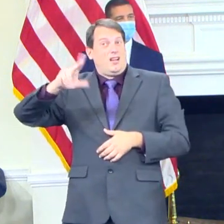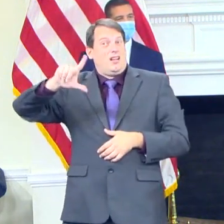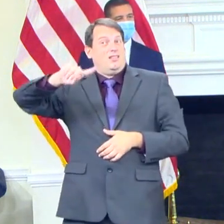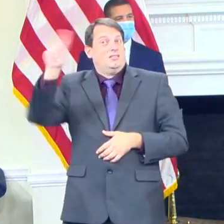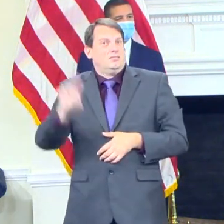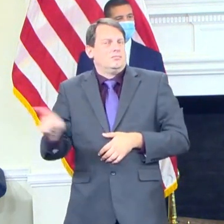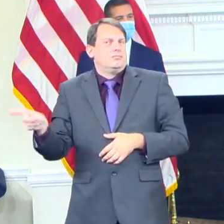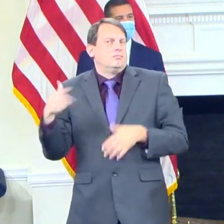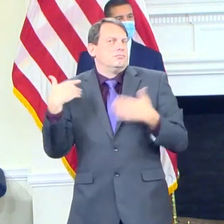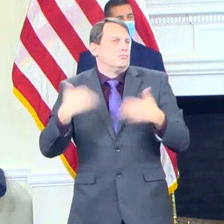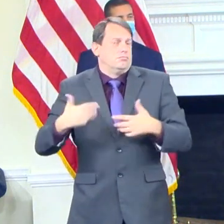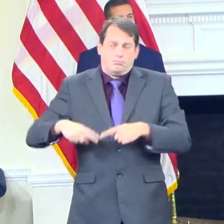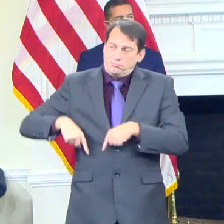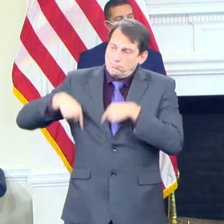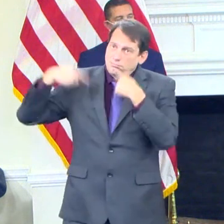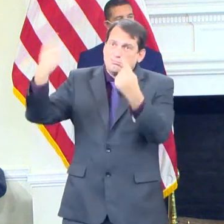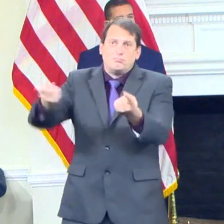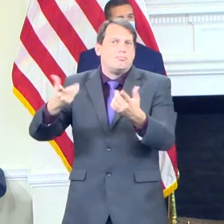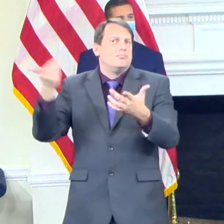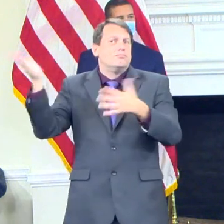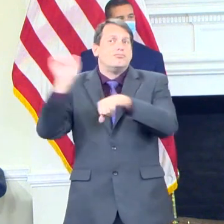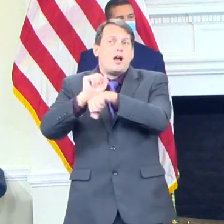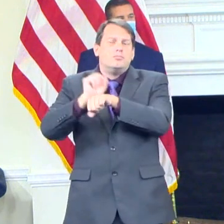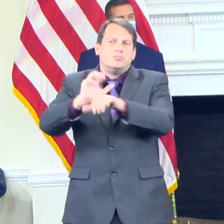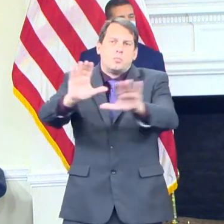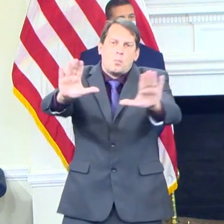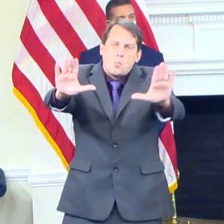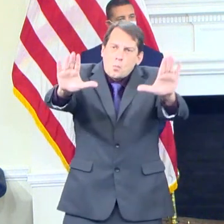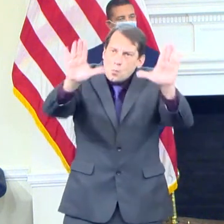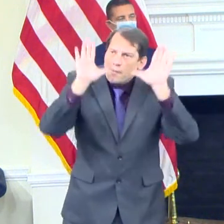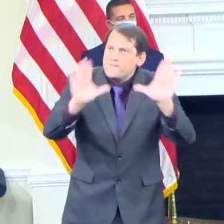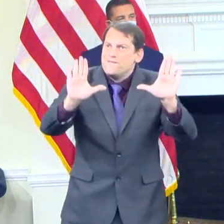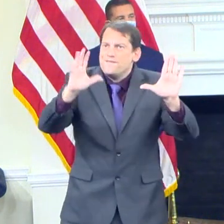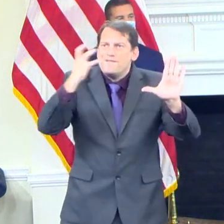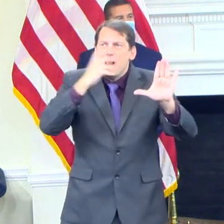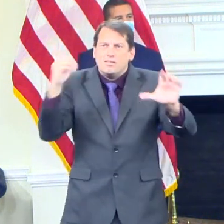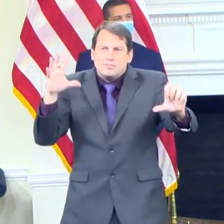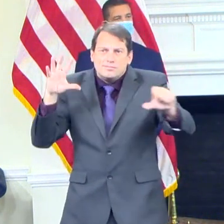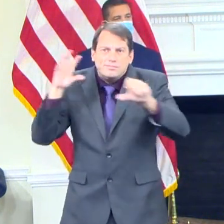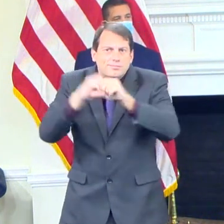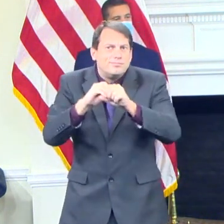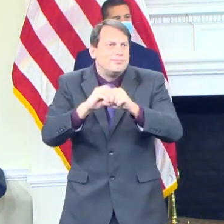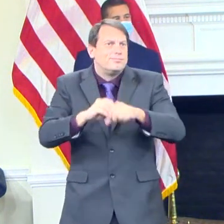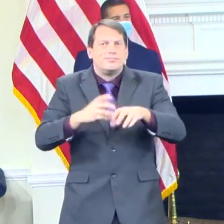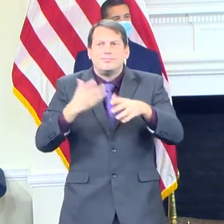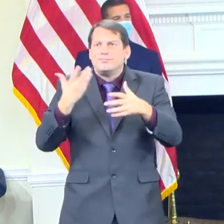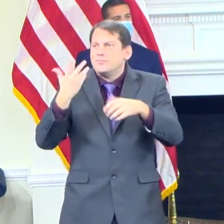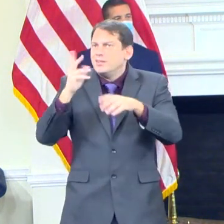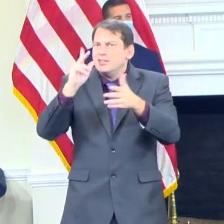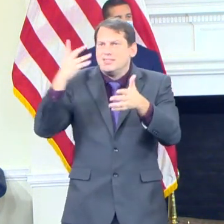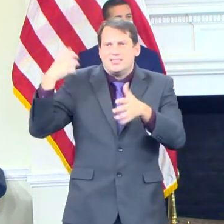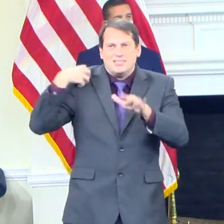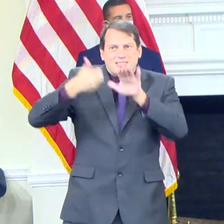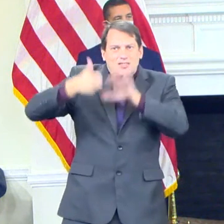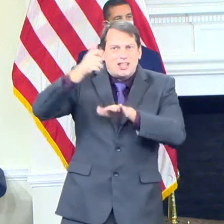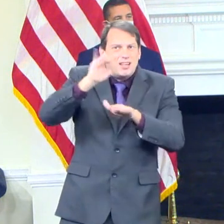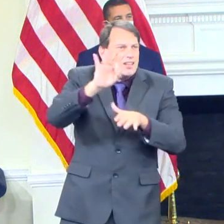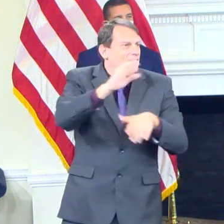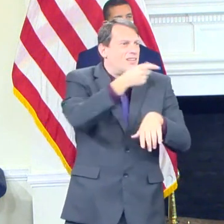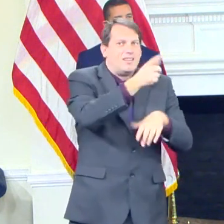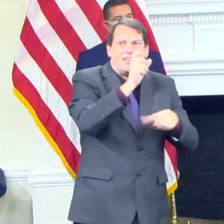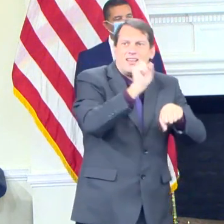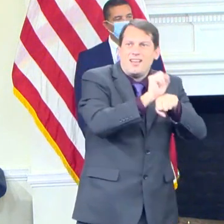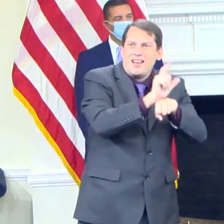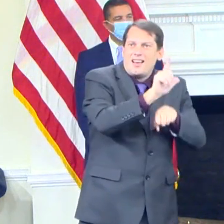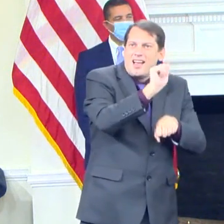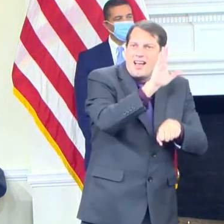admirably, was a small business owner, terrific job as our labor secretary, commerce secretary. She would make a great governor. I fully intend